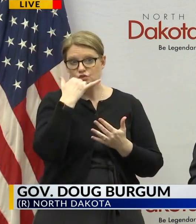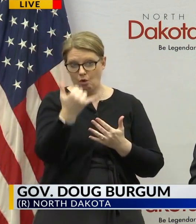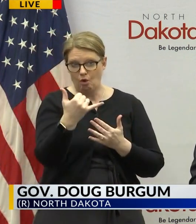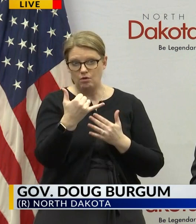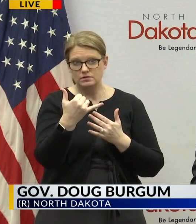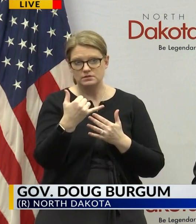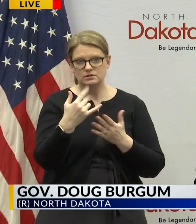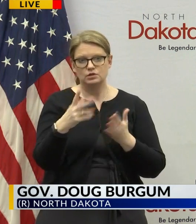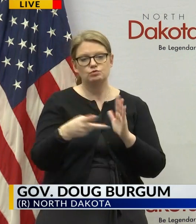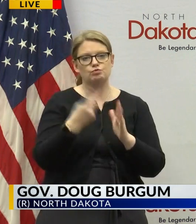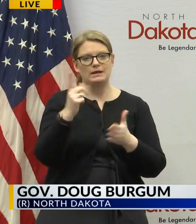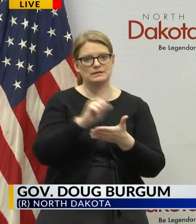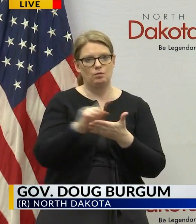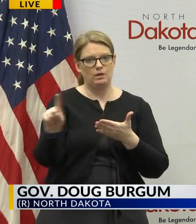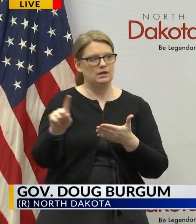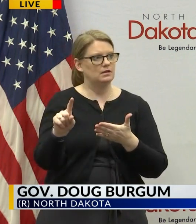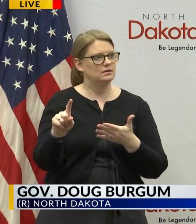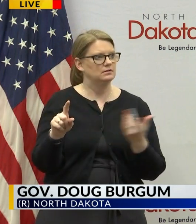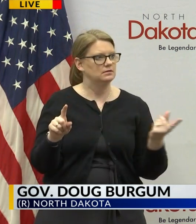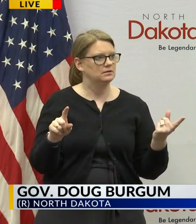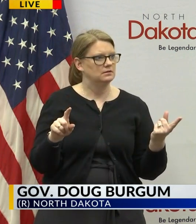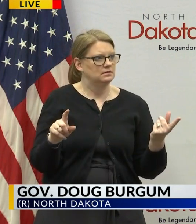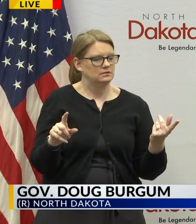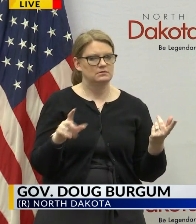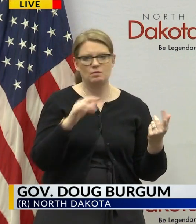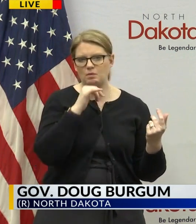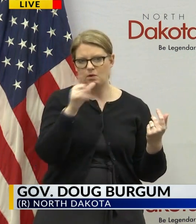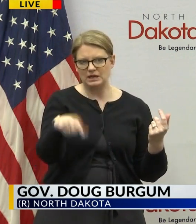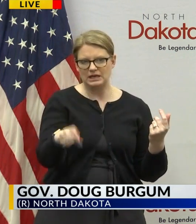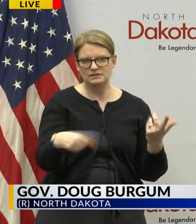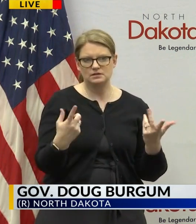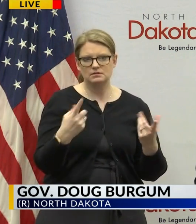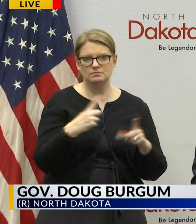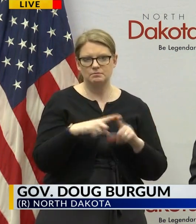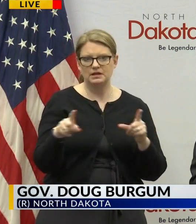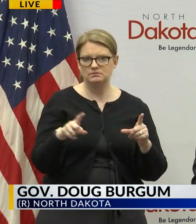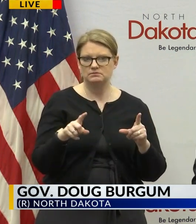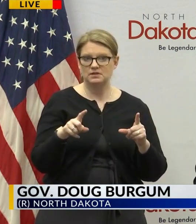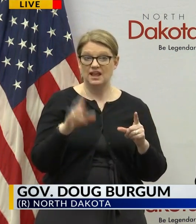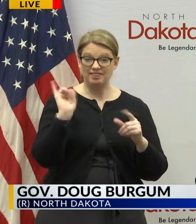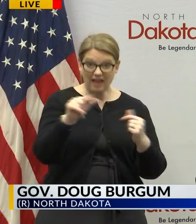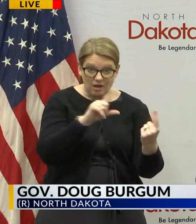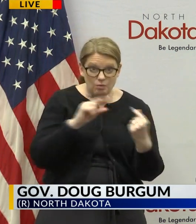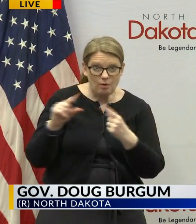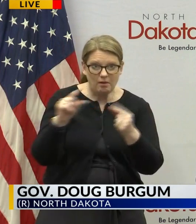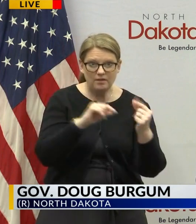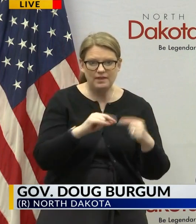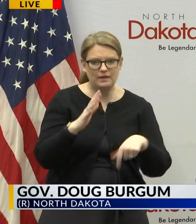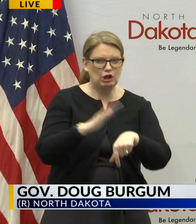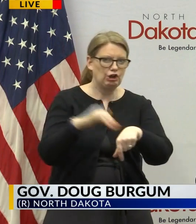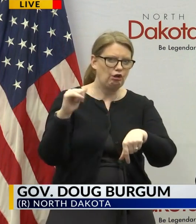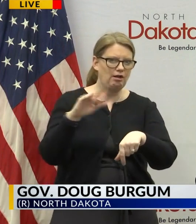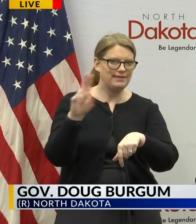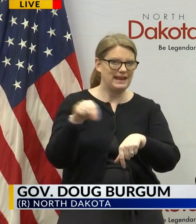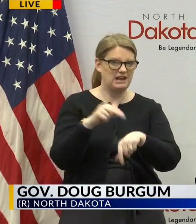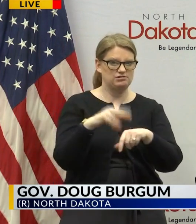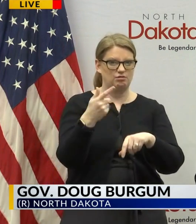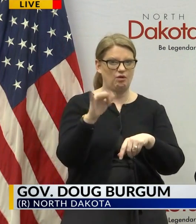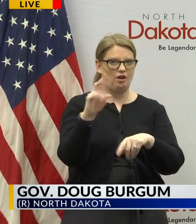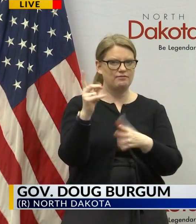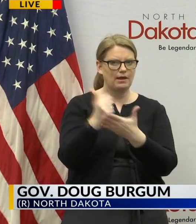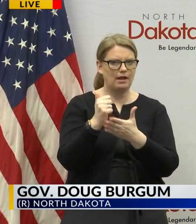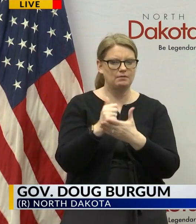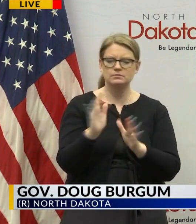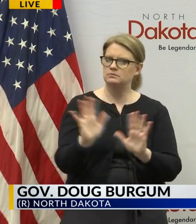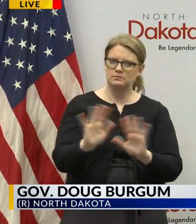at least twice a week i don't think that we'll ever find that necessary so again we like to squash that rumor uh and people know that uh the